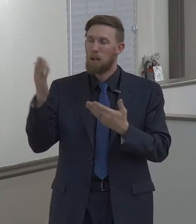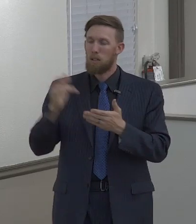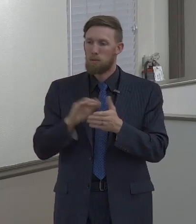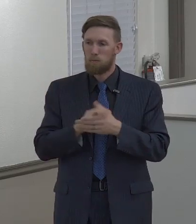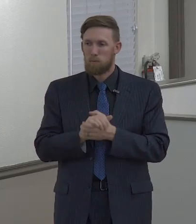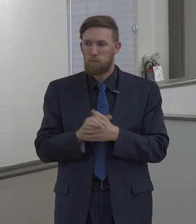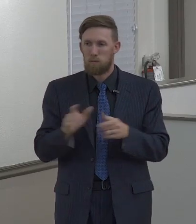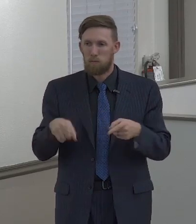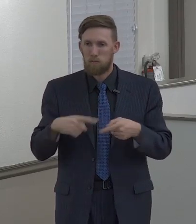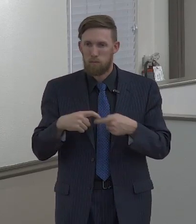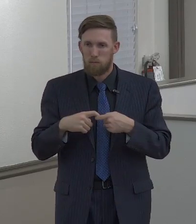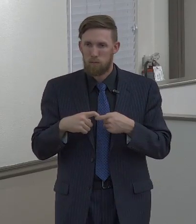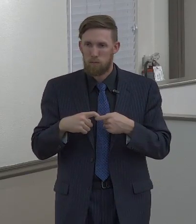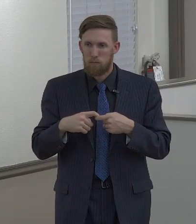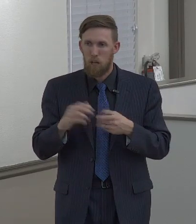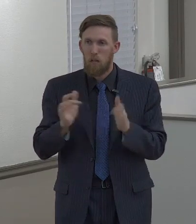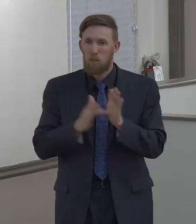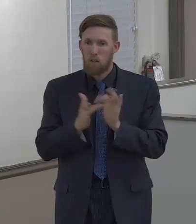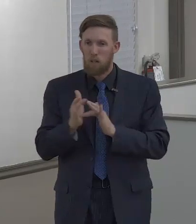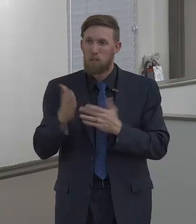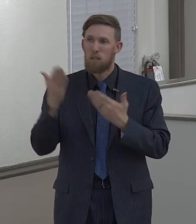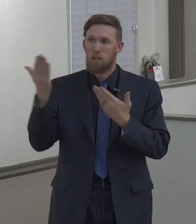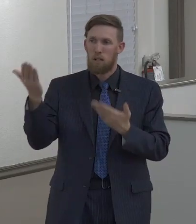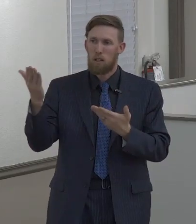Jesus, was he not kind to us?